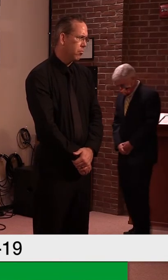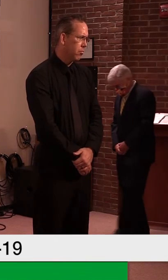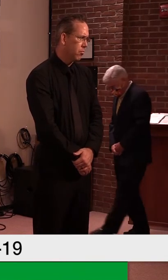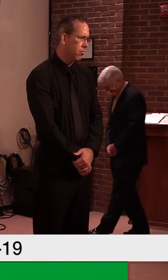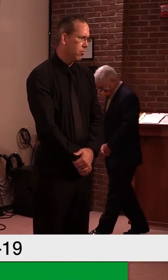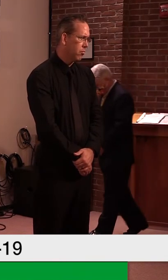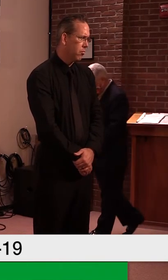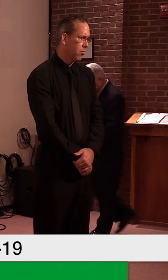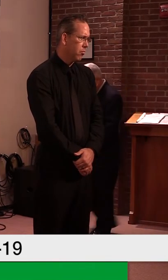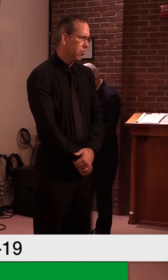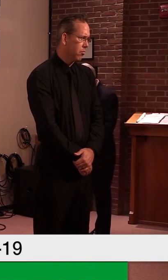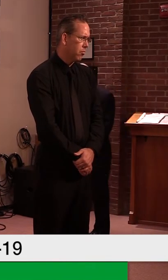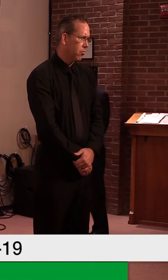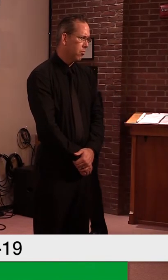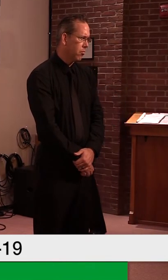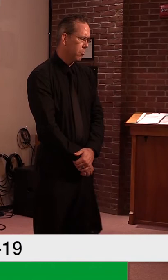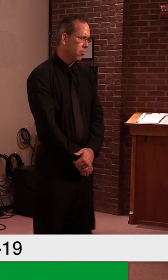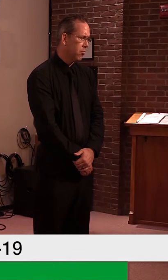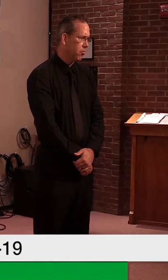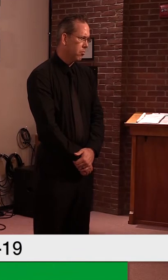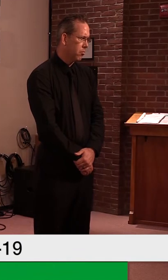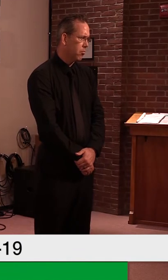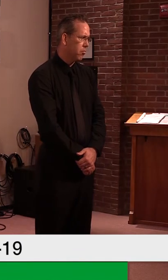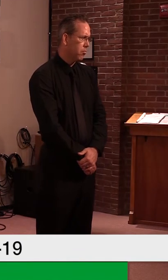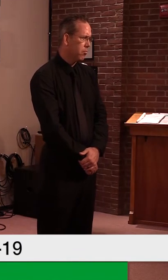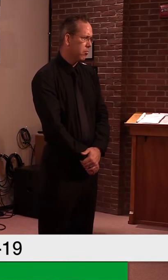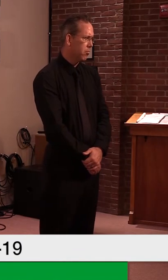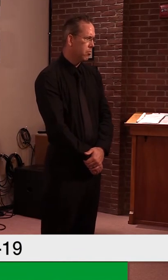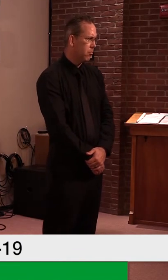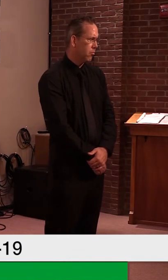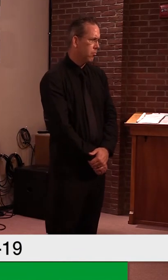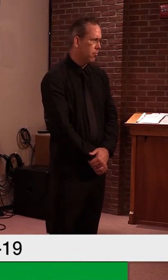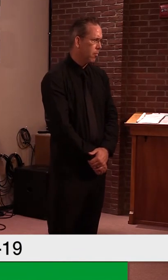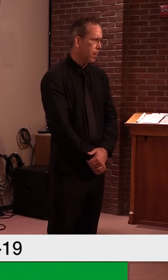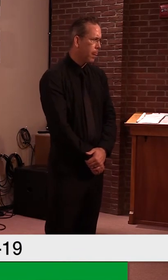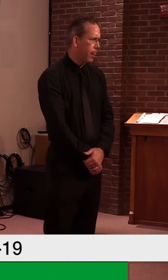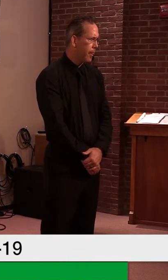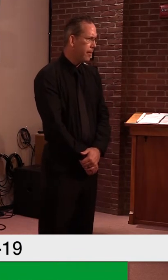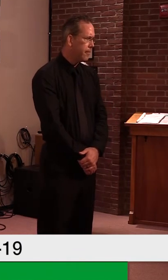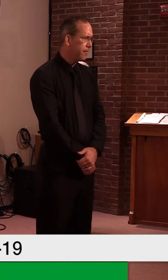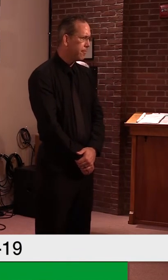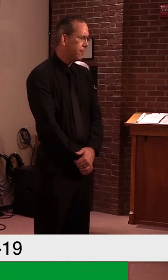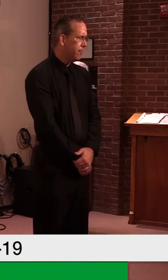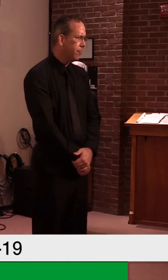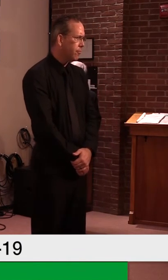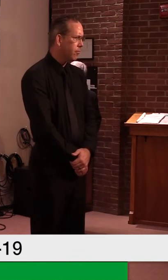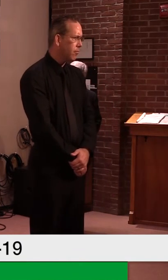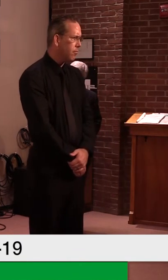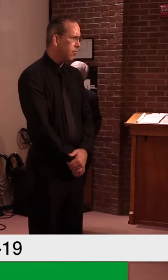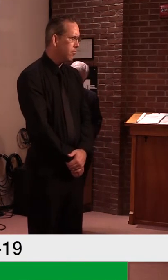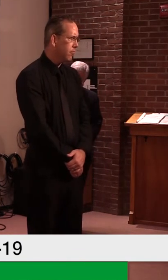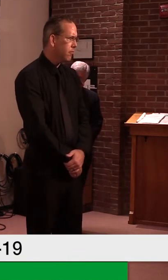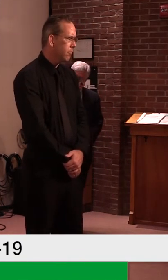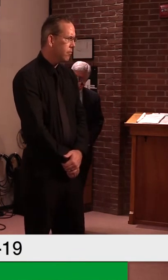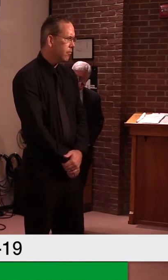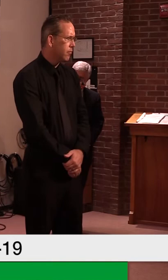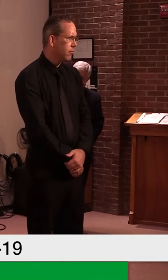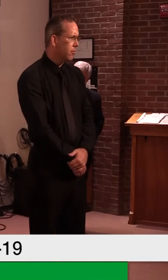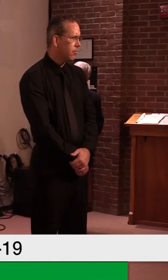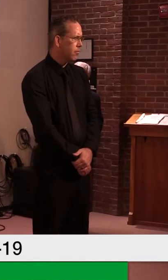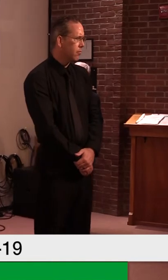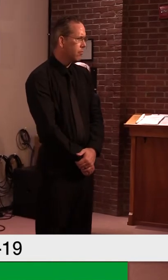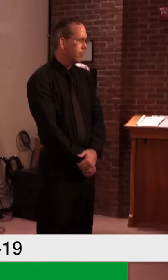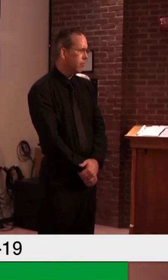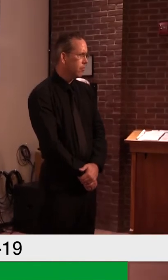is the tests that we're testing, are they specifically for COVID-19 or do they